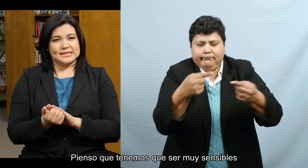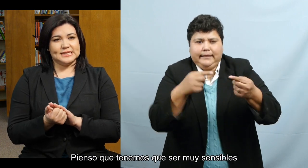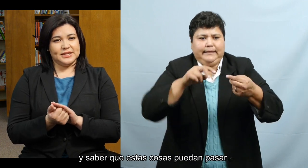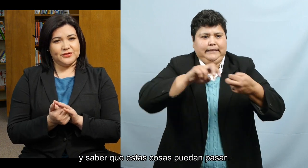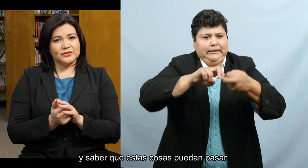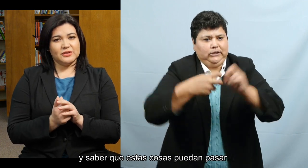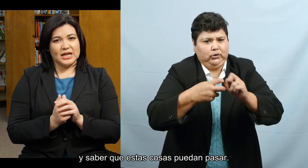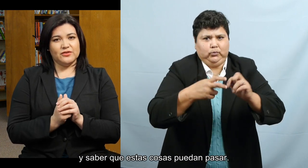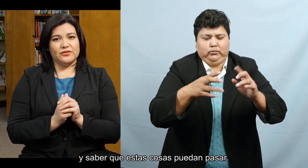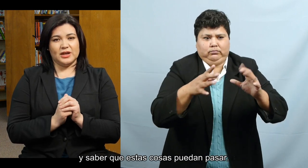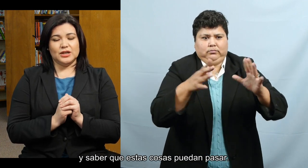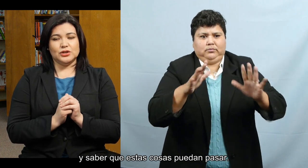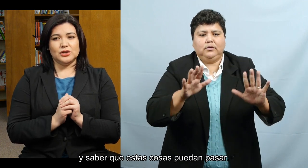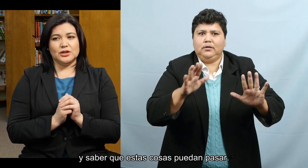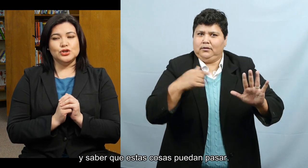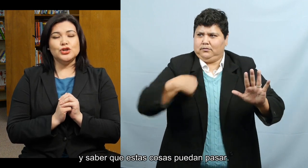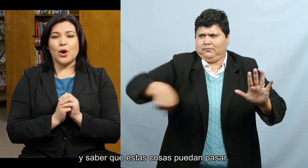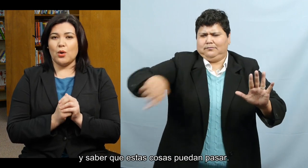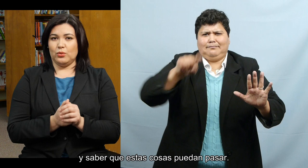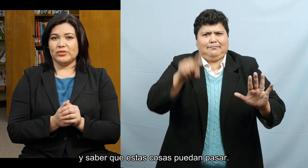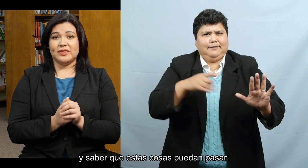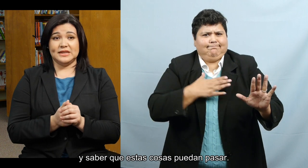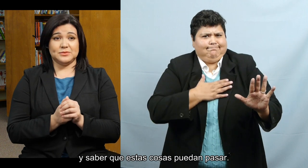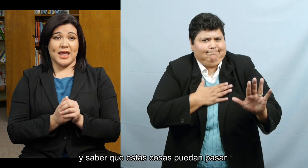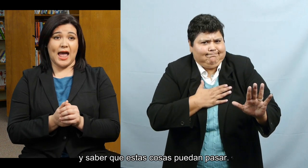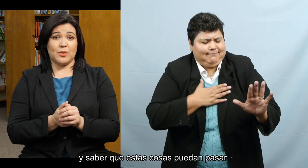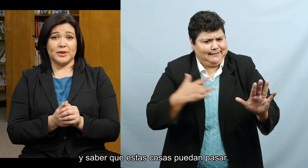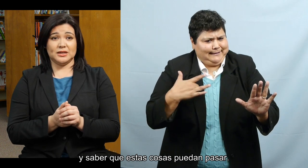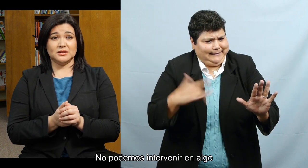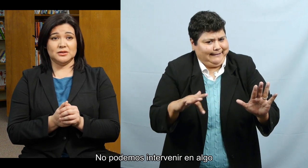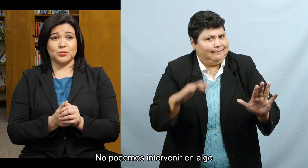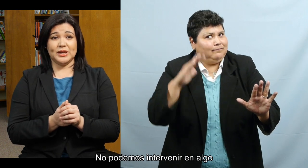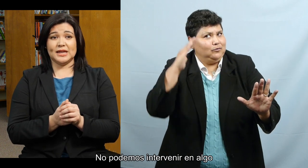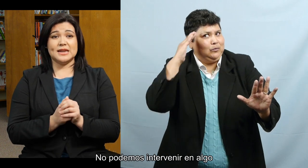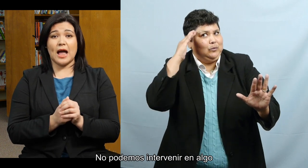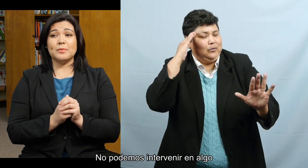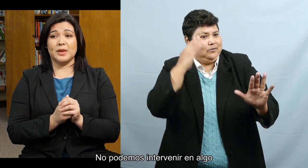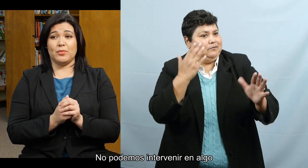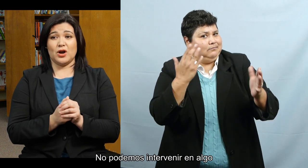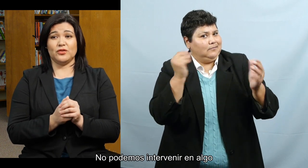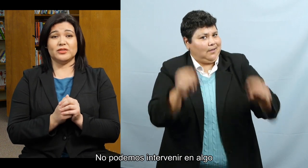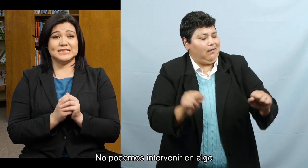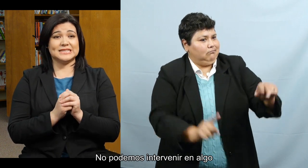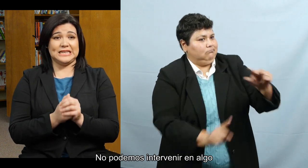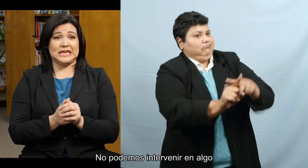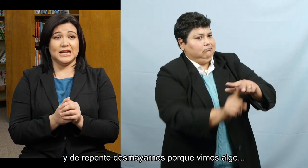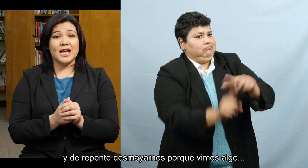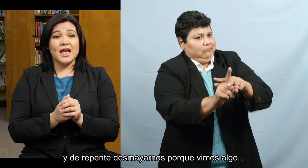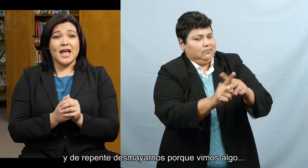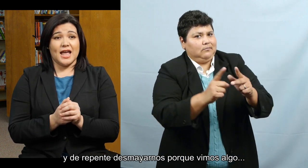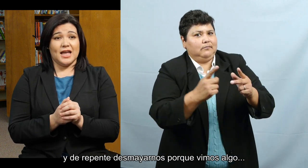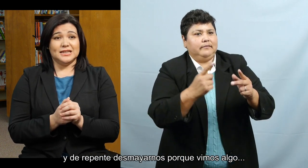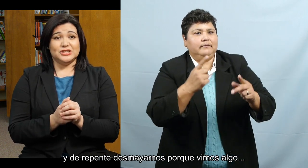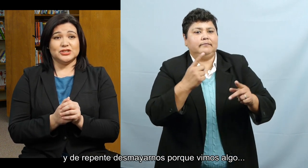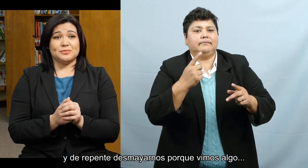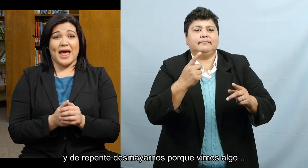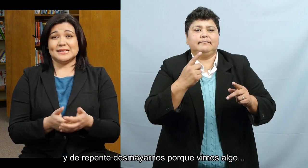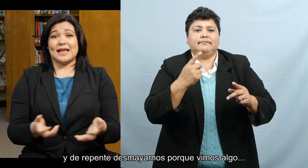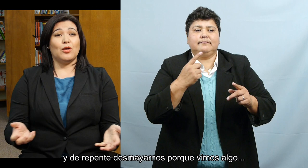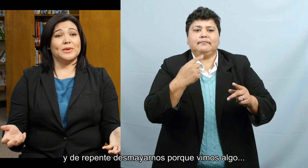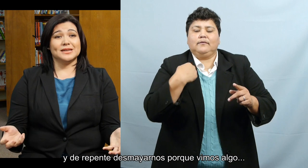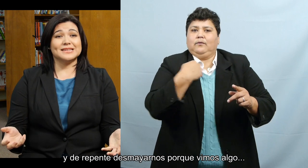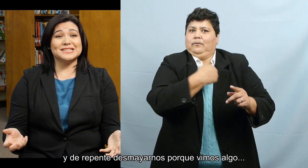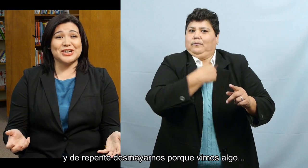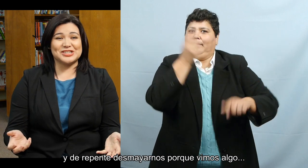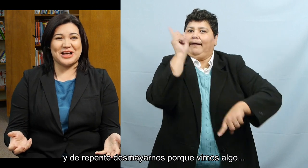very sensitive and know that this might happen. We cannot be part of the scene and just